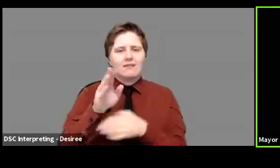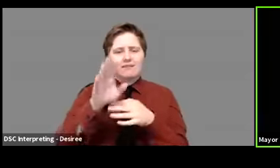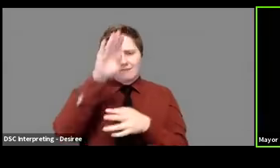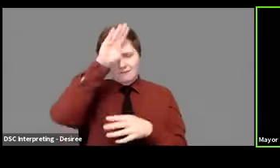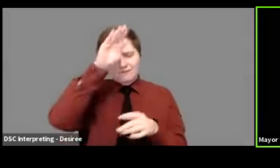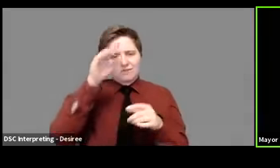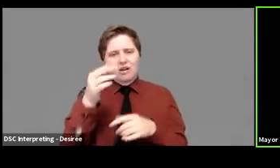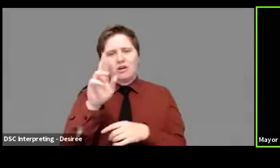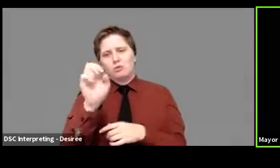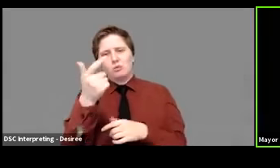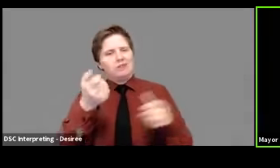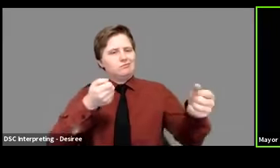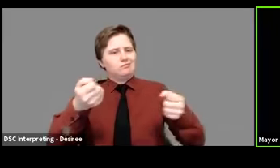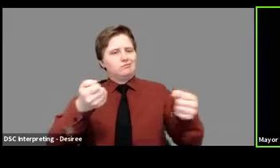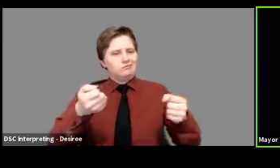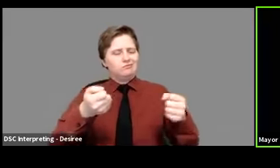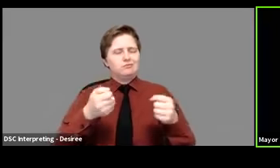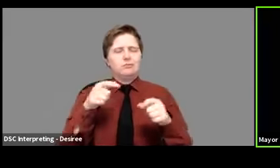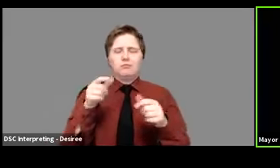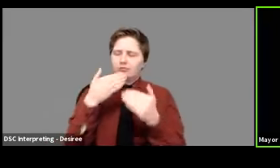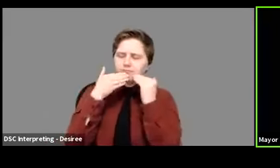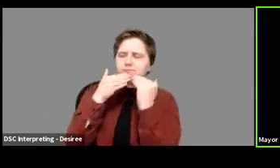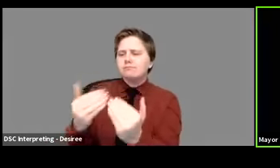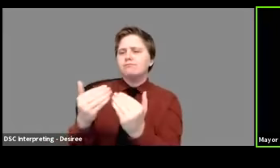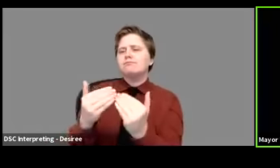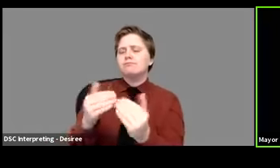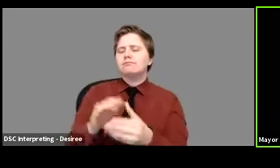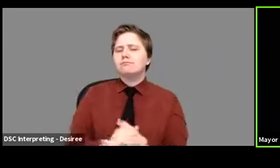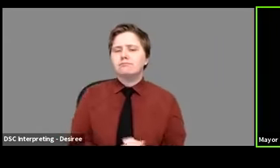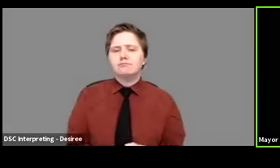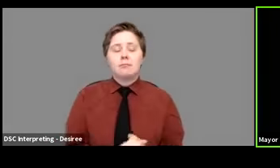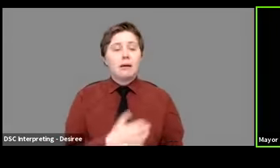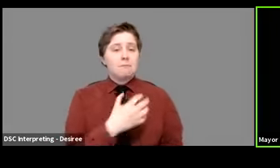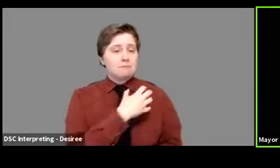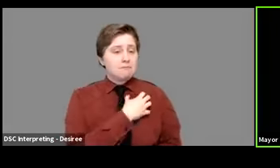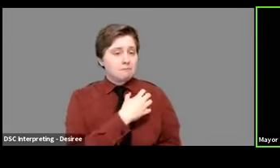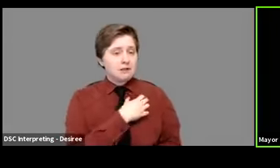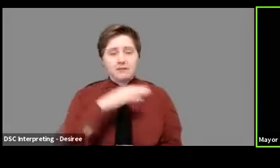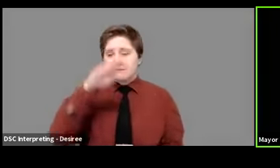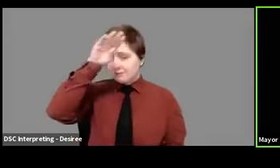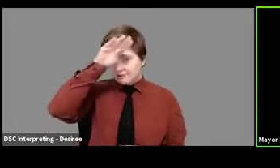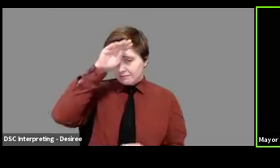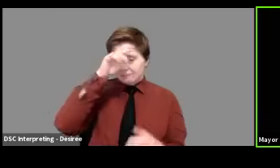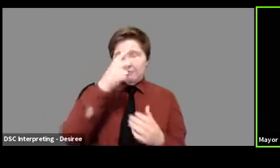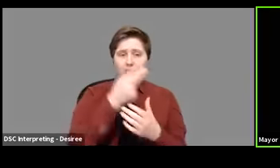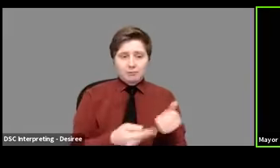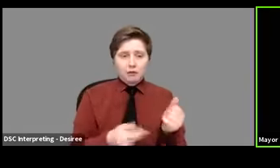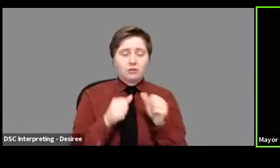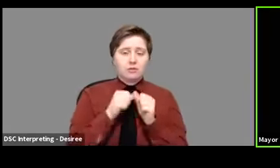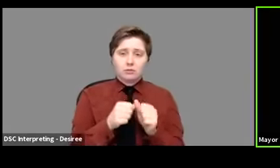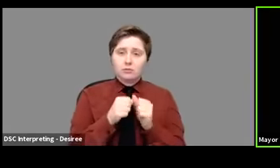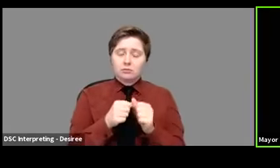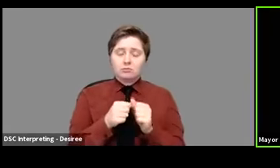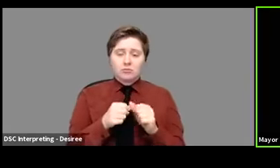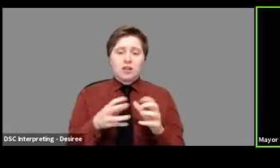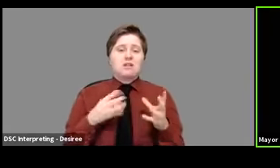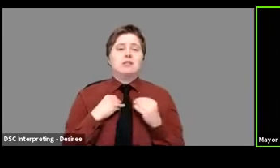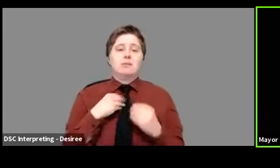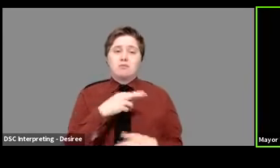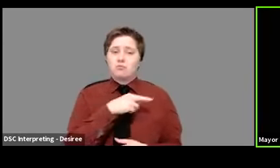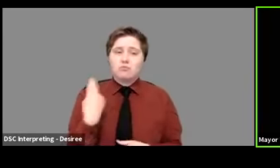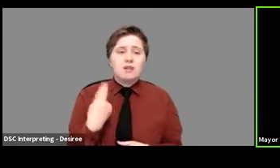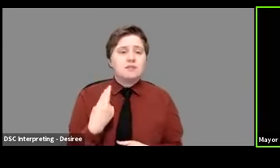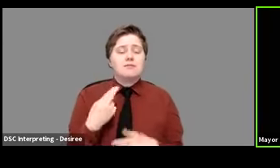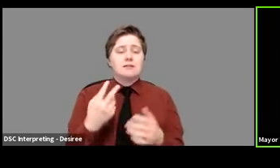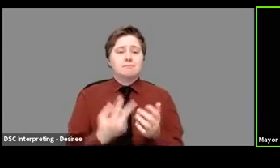couldn't be more thankful to them. Police and fire department themselves continue to put themselves in harm's way and to